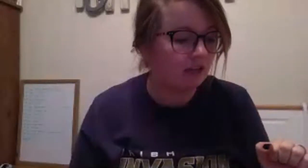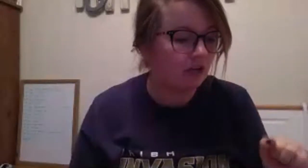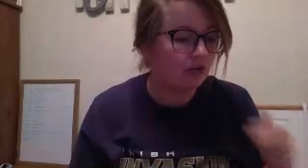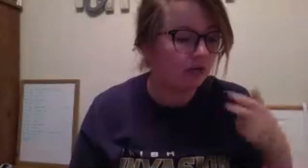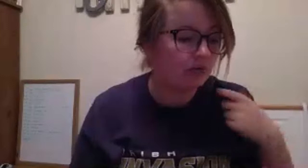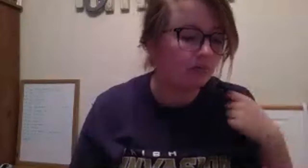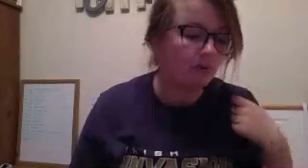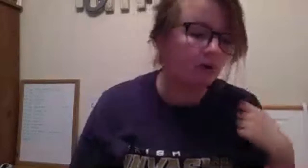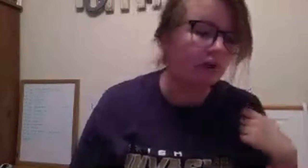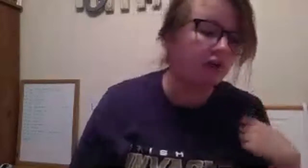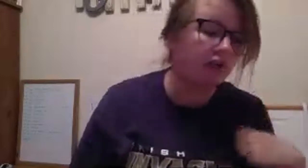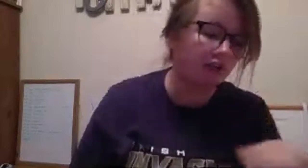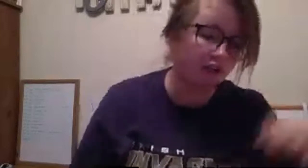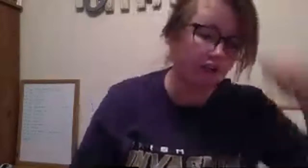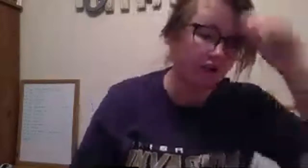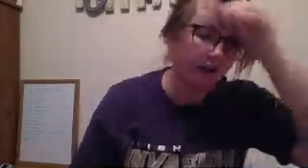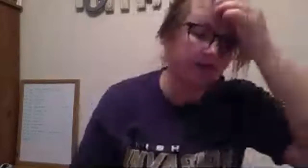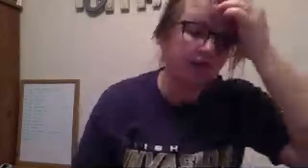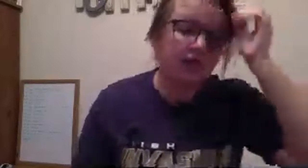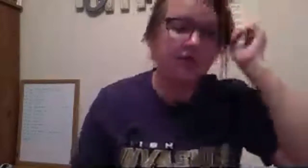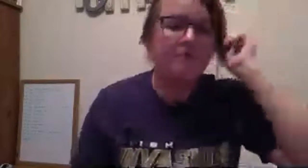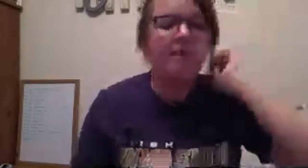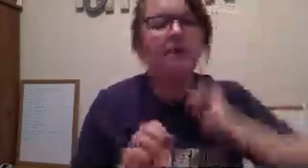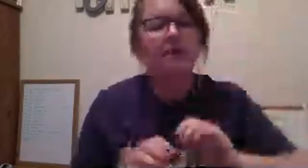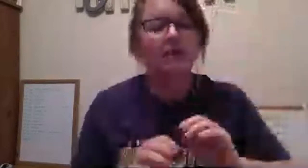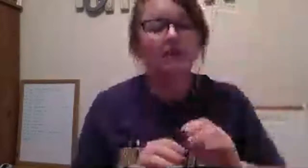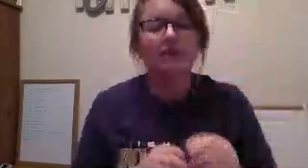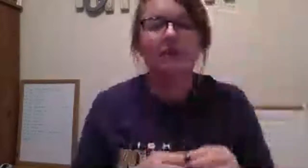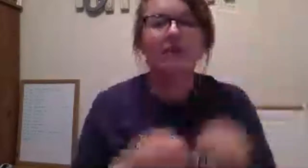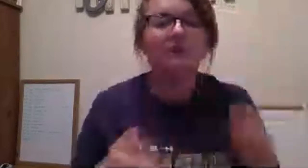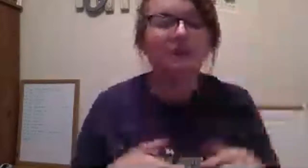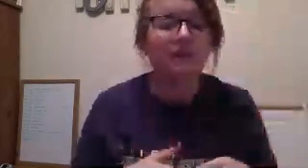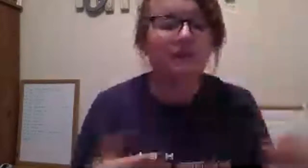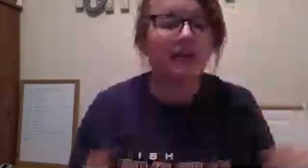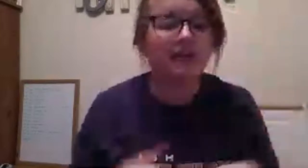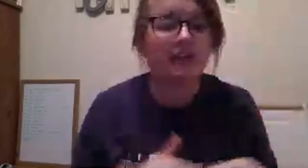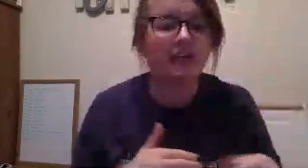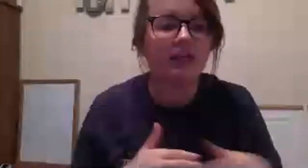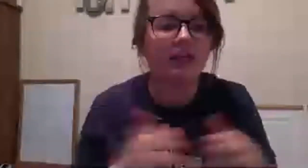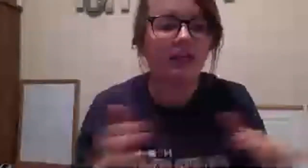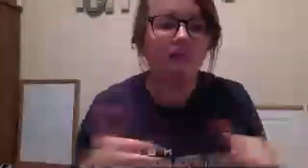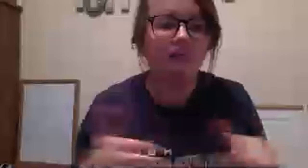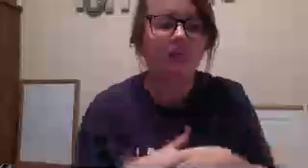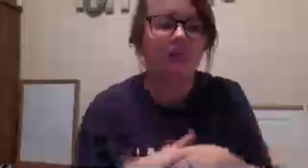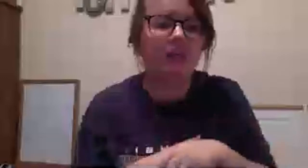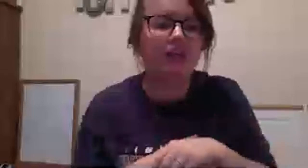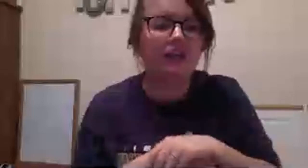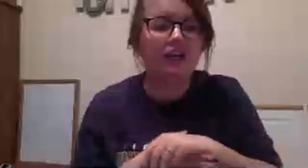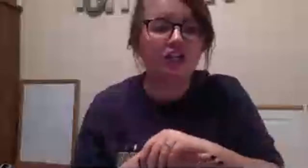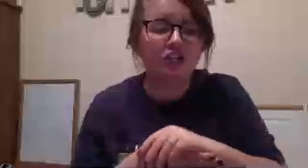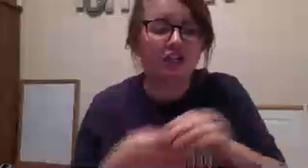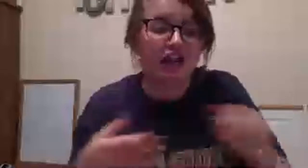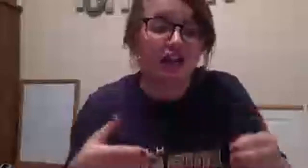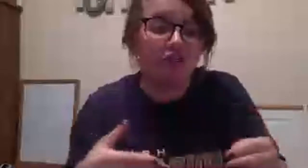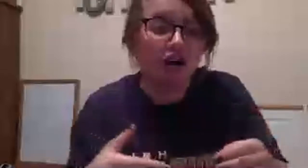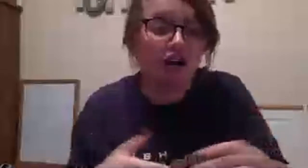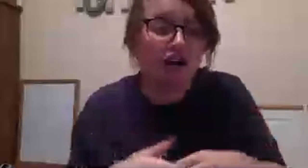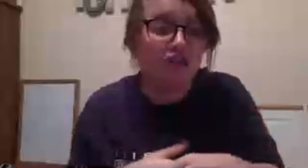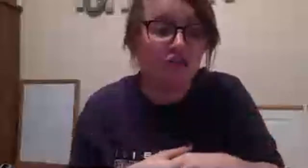born cleric okay now remember basically he's saying like king henry ii you're treating god wrong and you're stupid